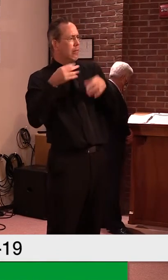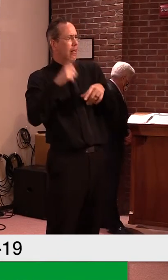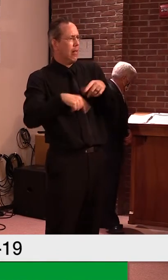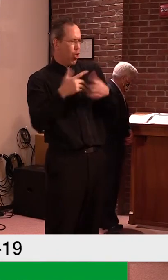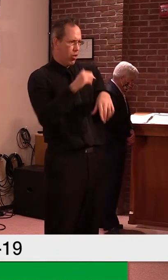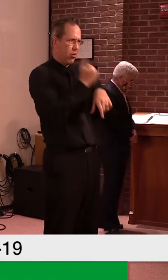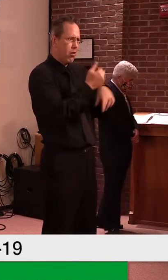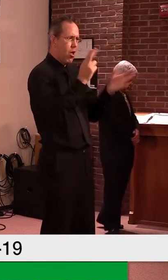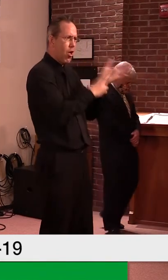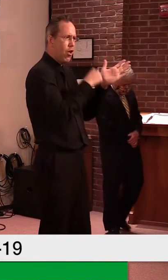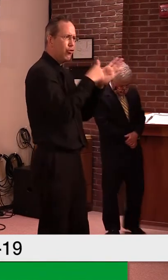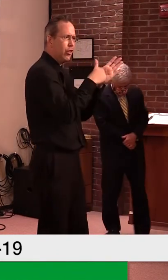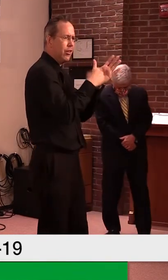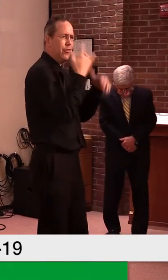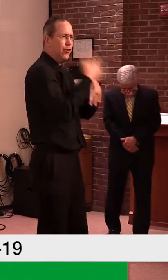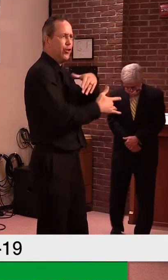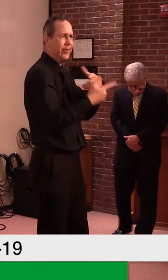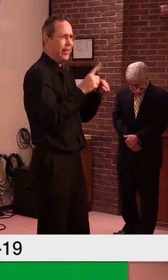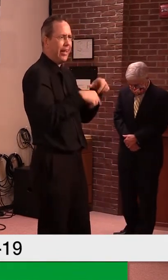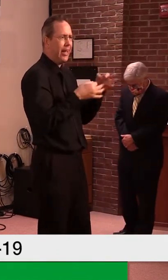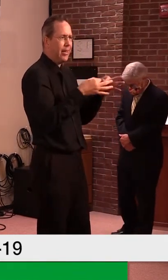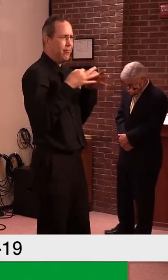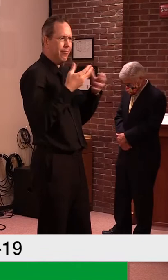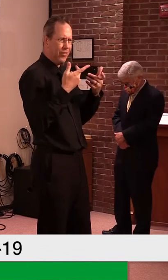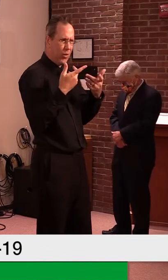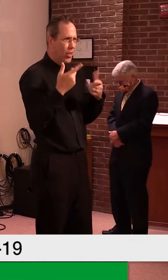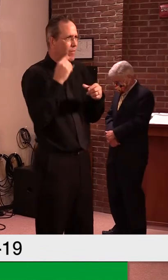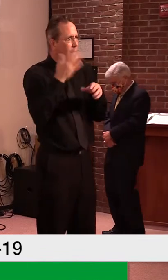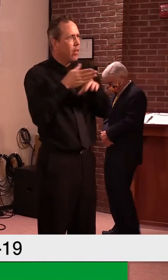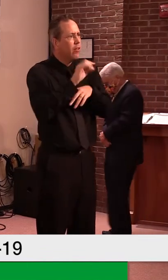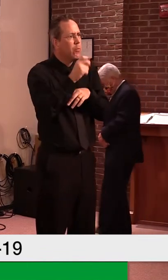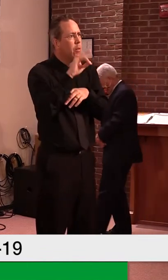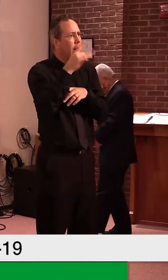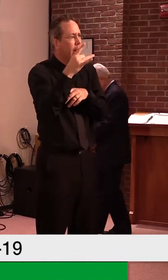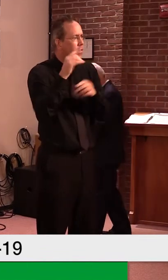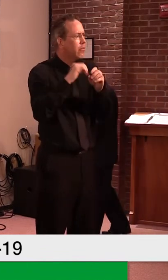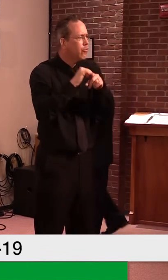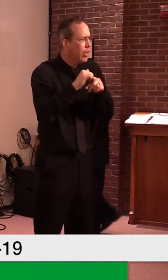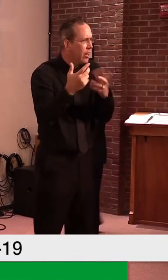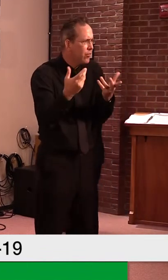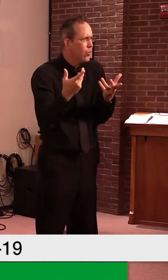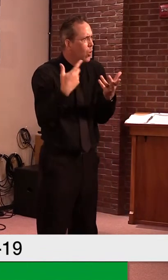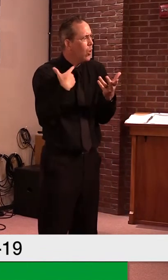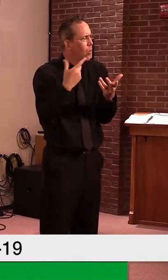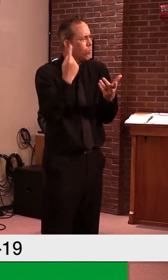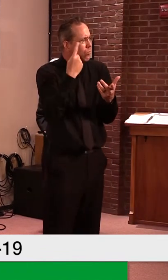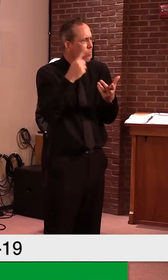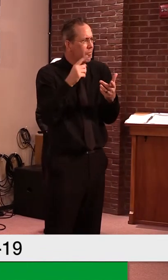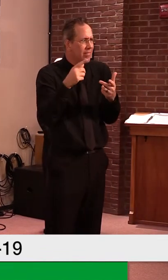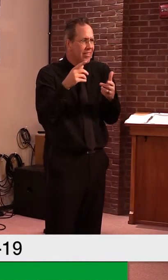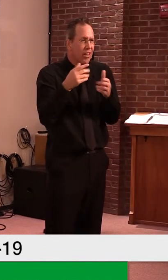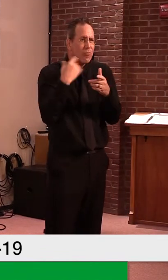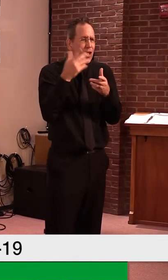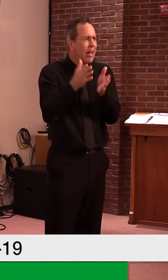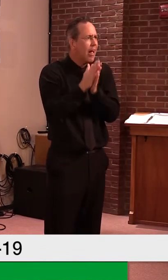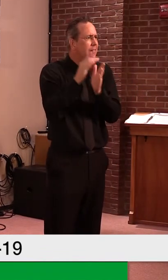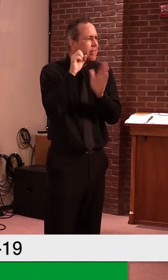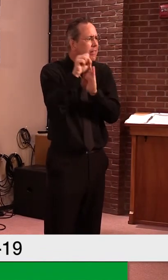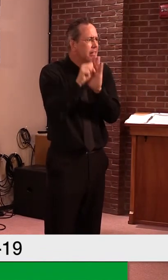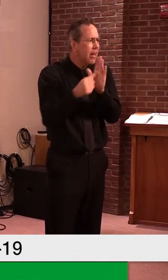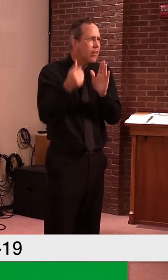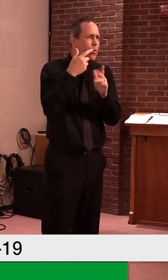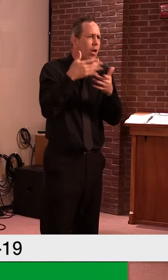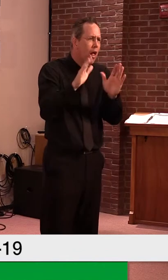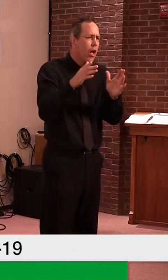for a school district to petition the state board of education for a waiver of days under the unanticipated closing clause of the statute,